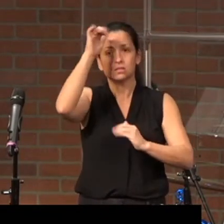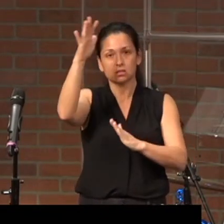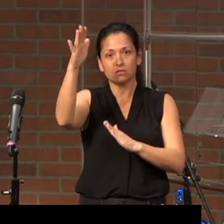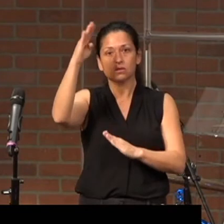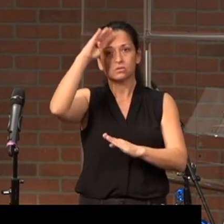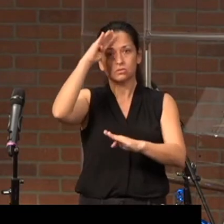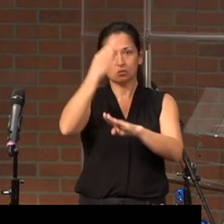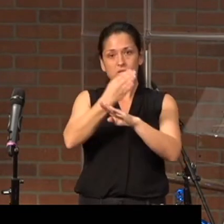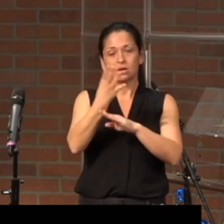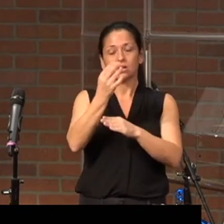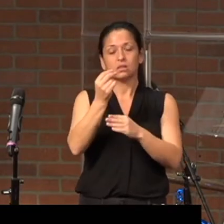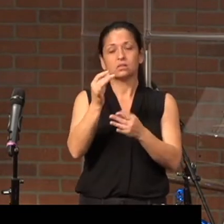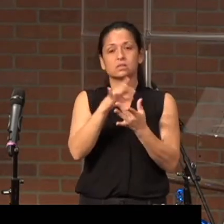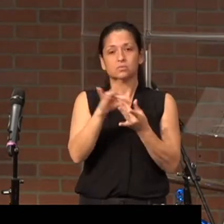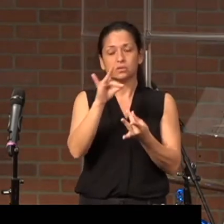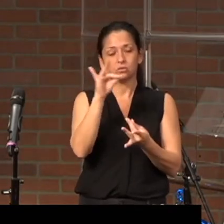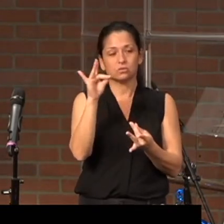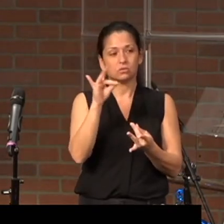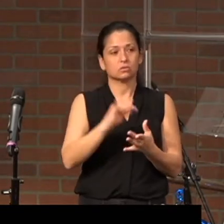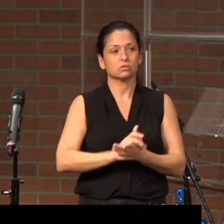the Son, and the Spirit.